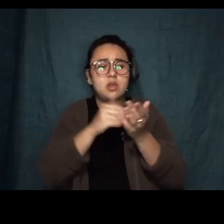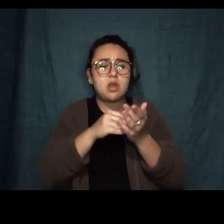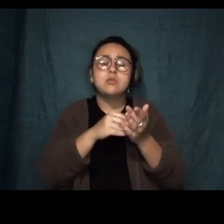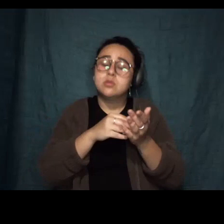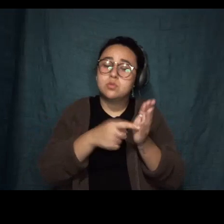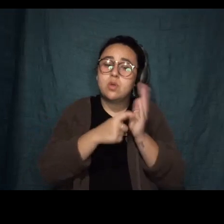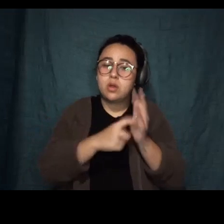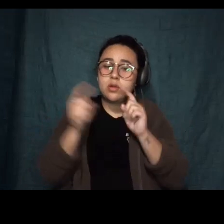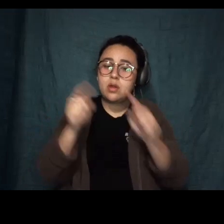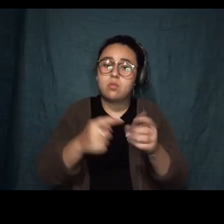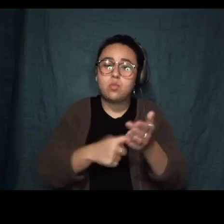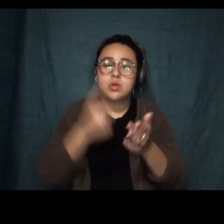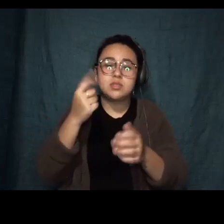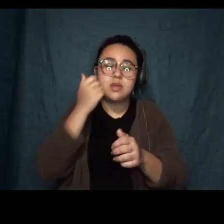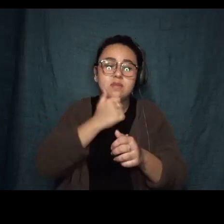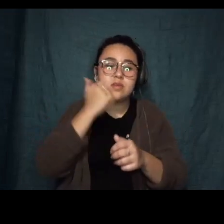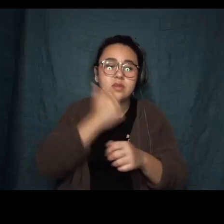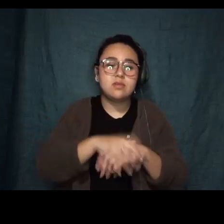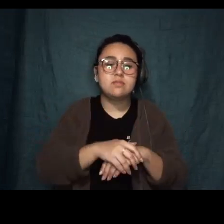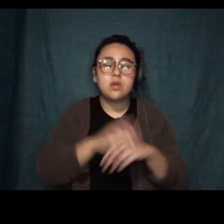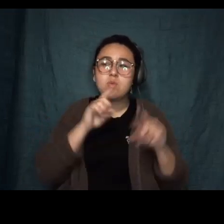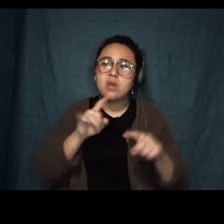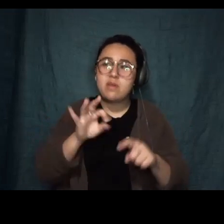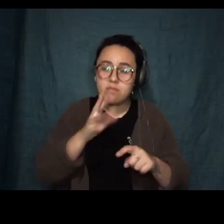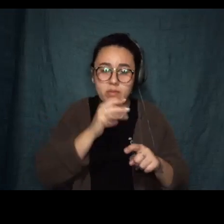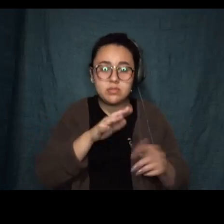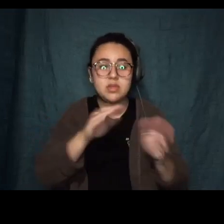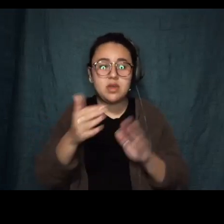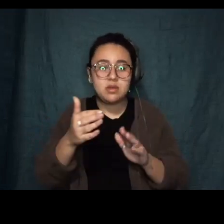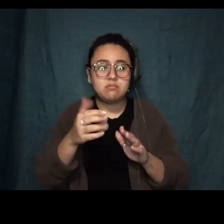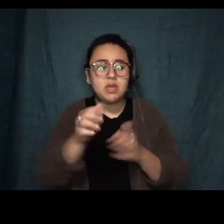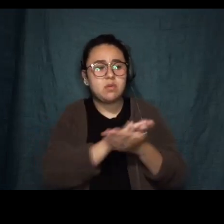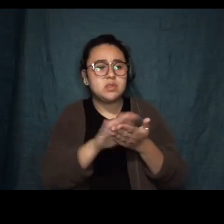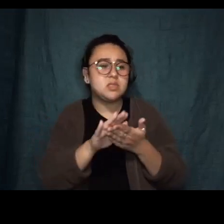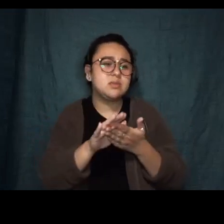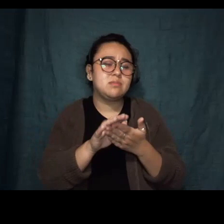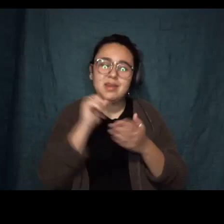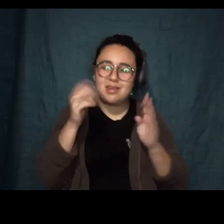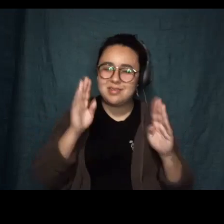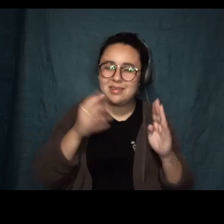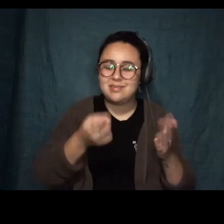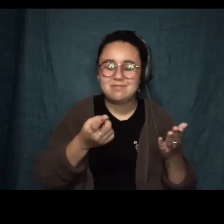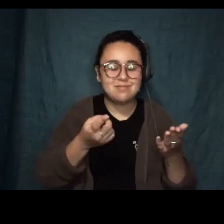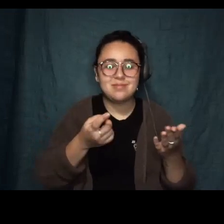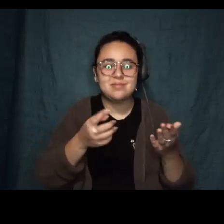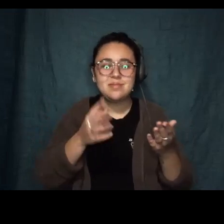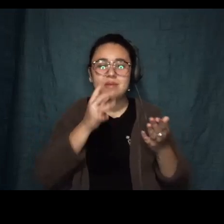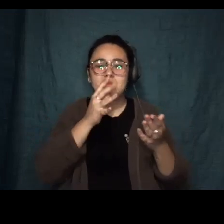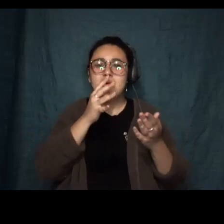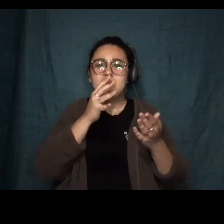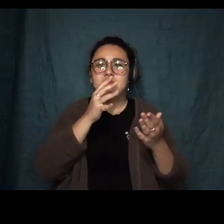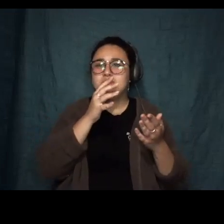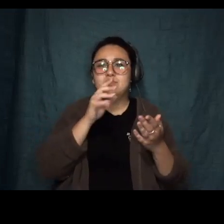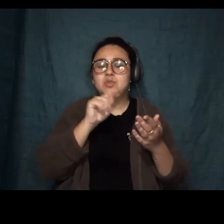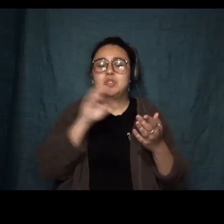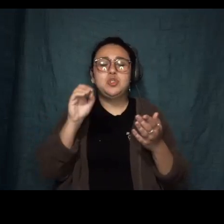and report to Lyssa that her mother was still dying. He was kind about it, if not particularly attentive. Her mother was too drugged up to take the message herself,